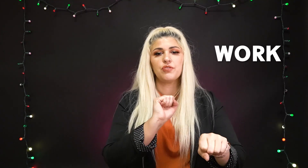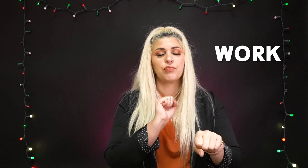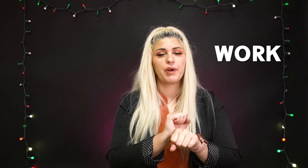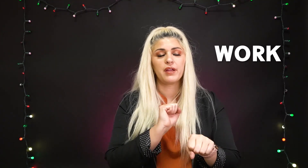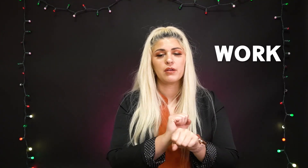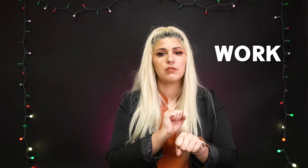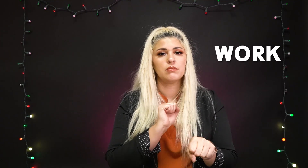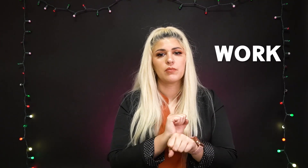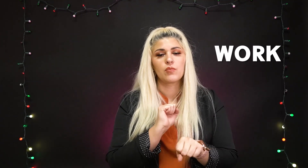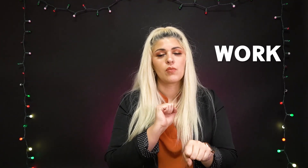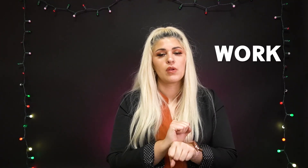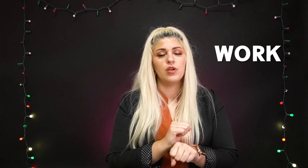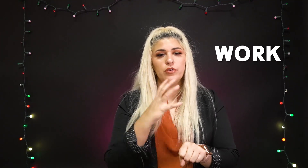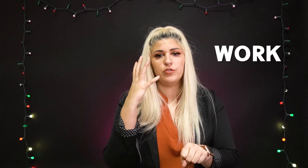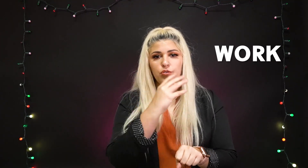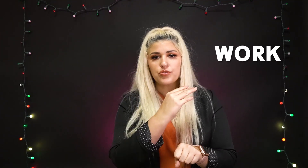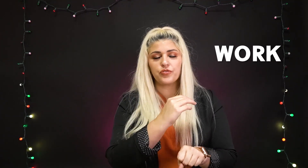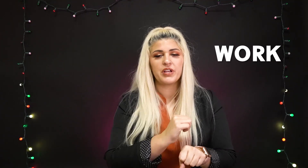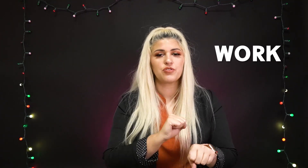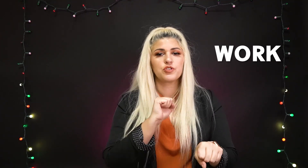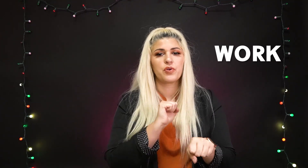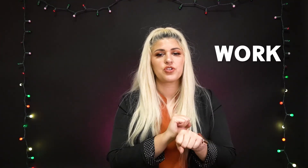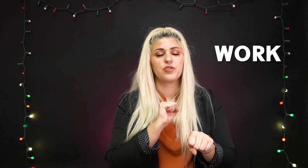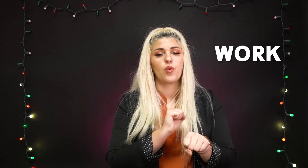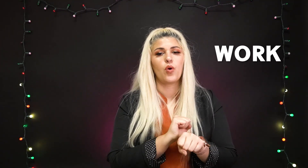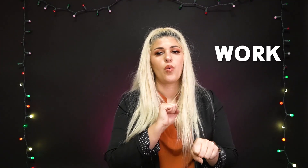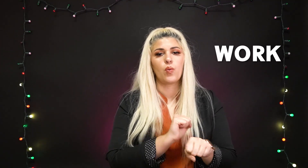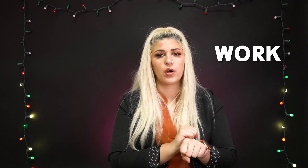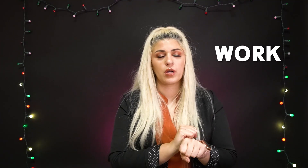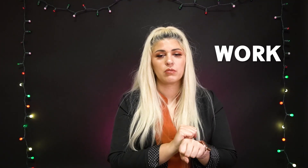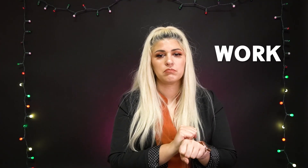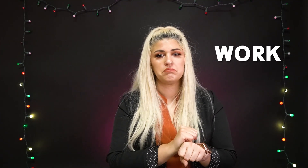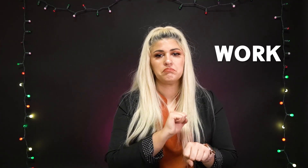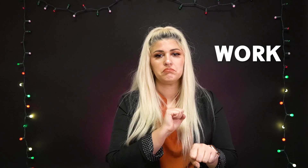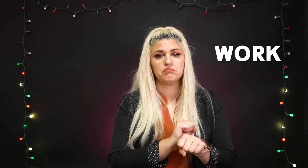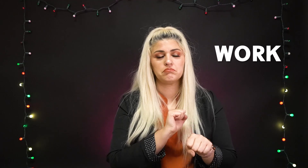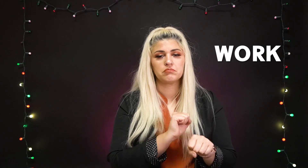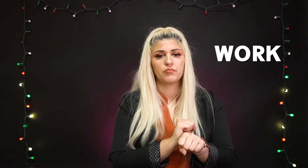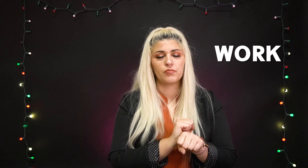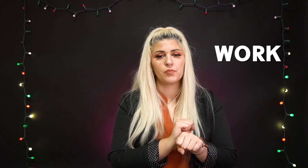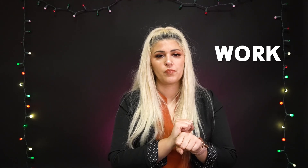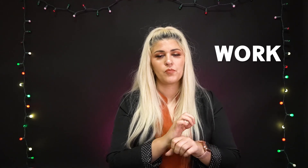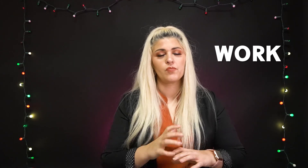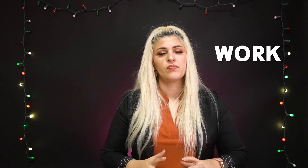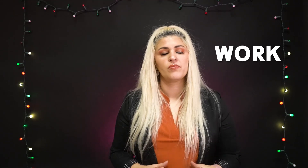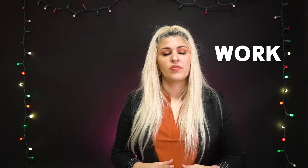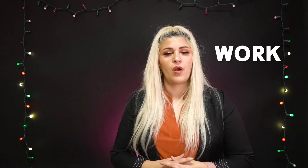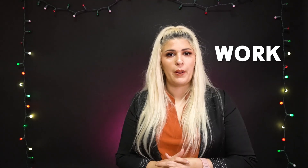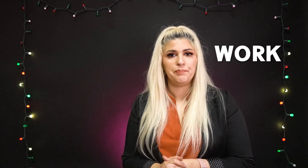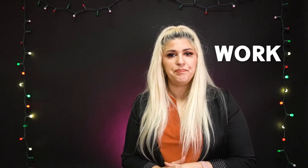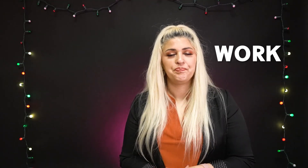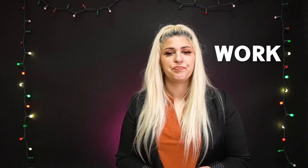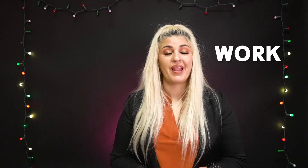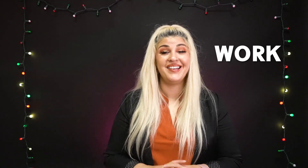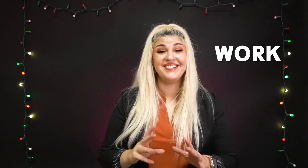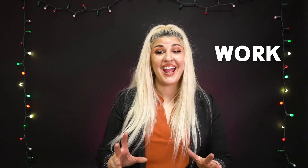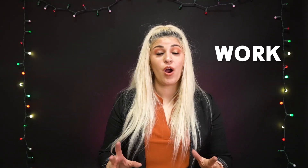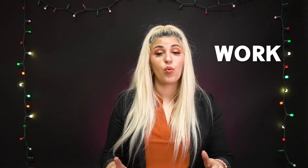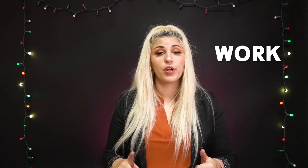a regular neutral facial expression work okay now we're